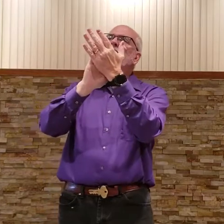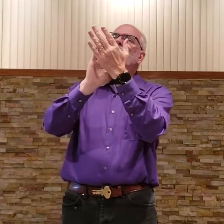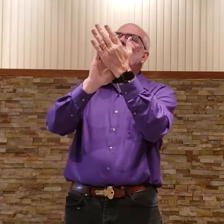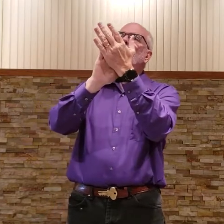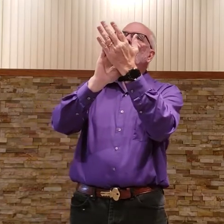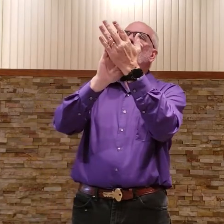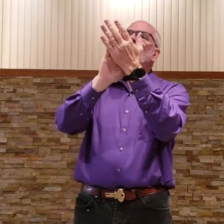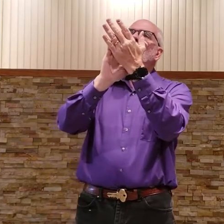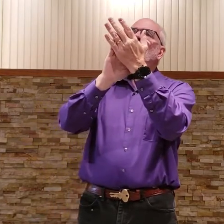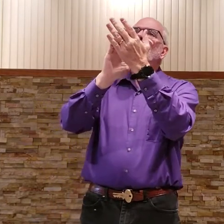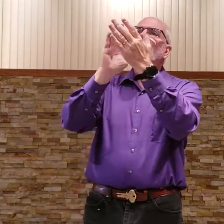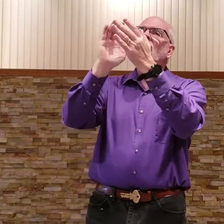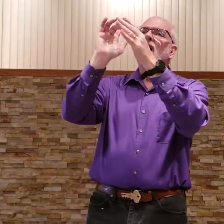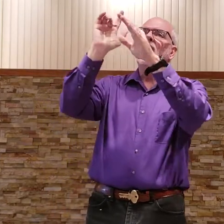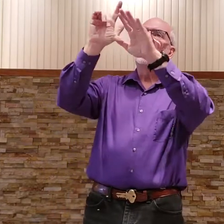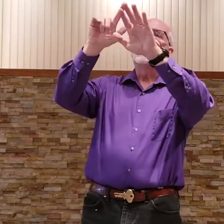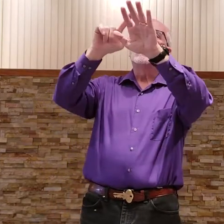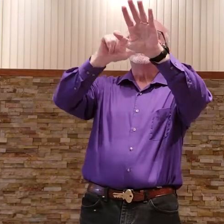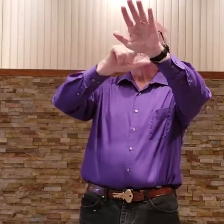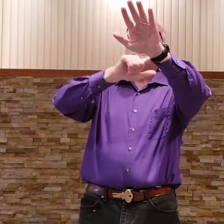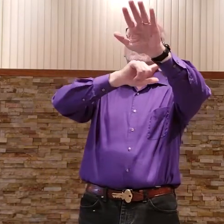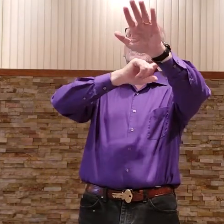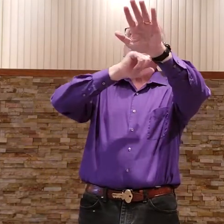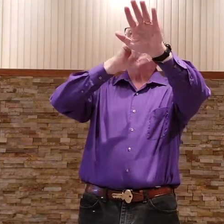the Lamb